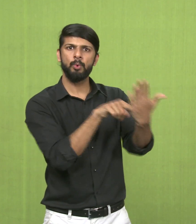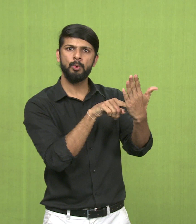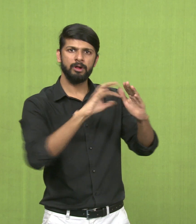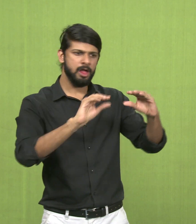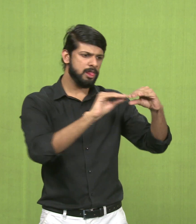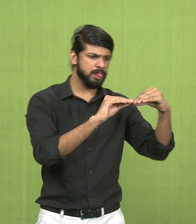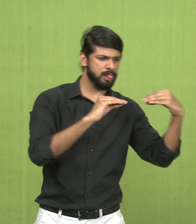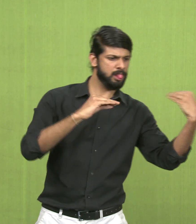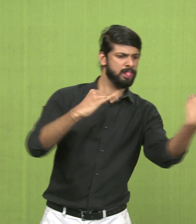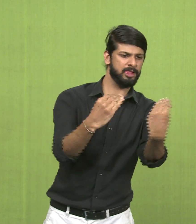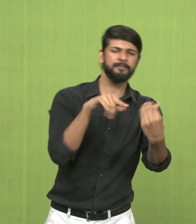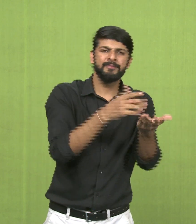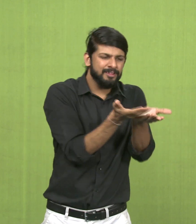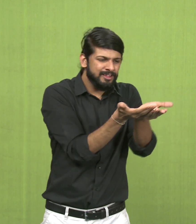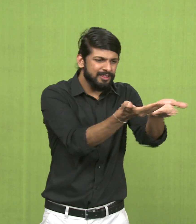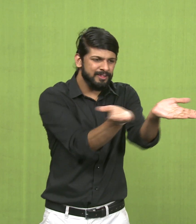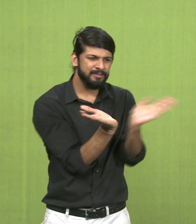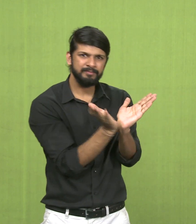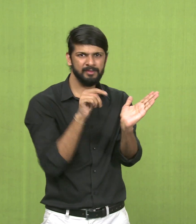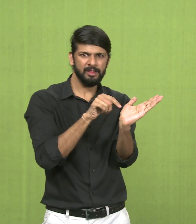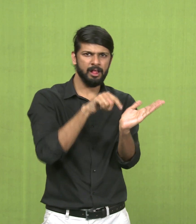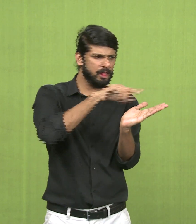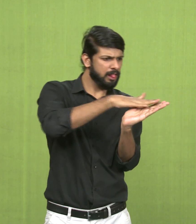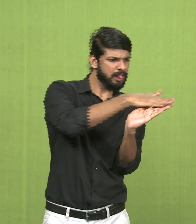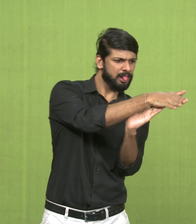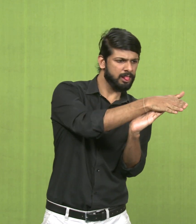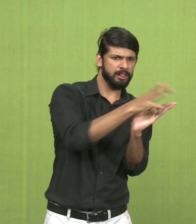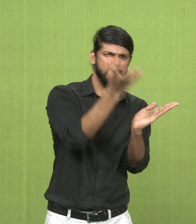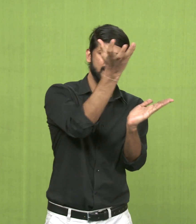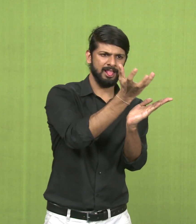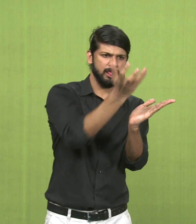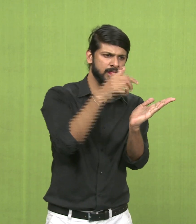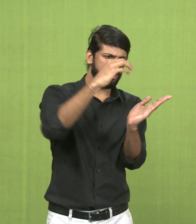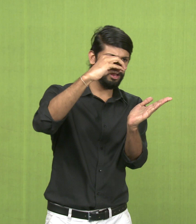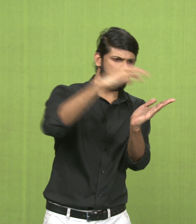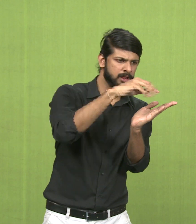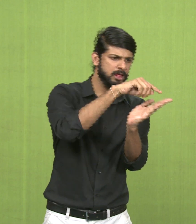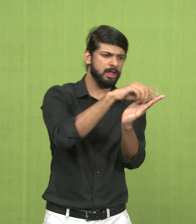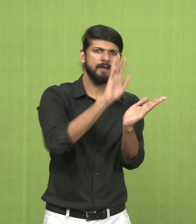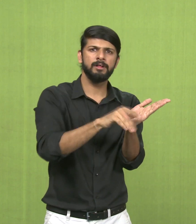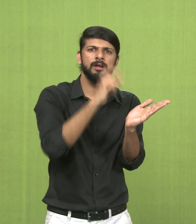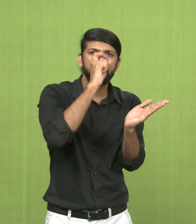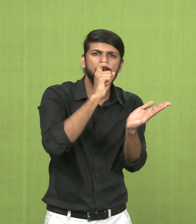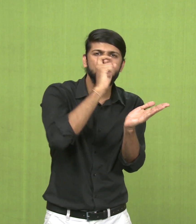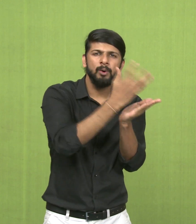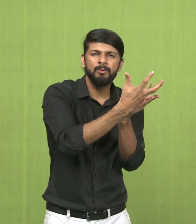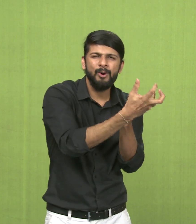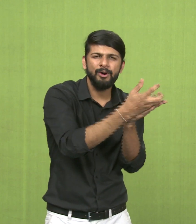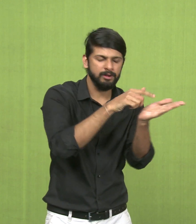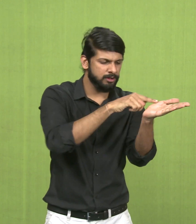according to this painting, you see the fruits are kept on a plate which is blue in color. The color blue